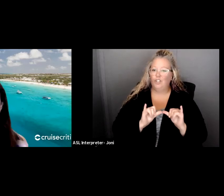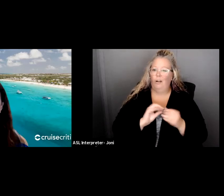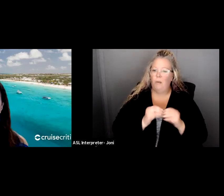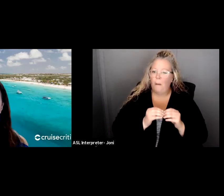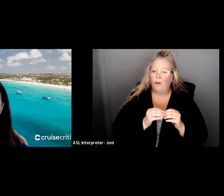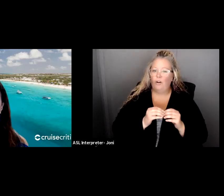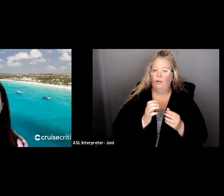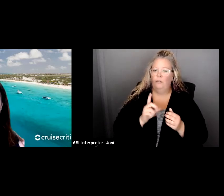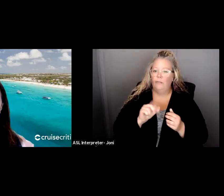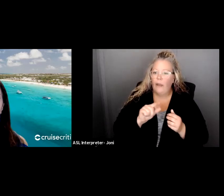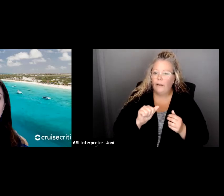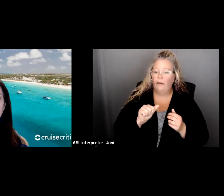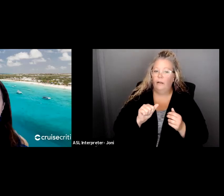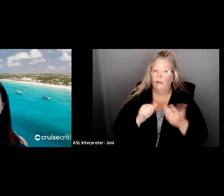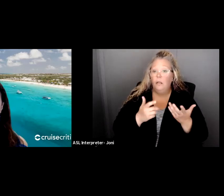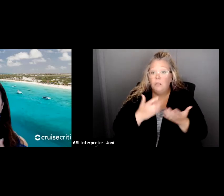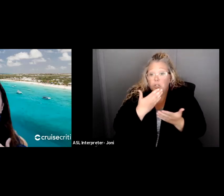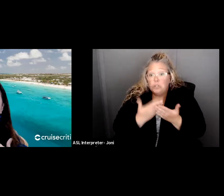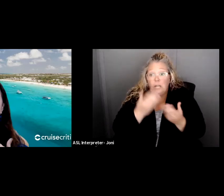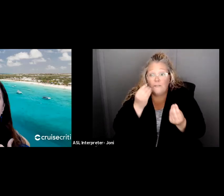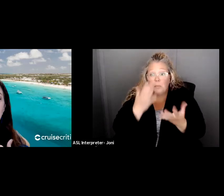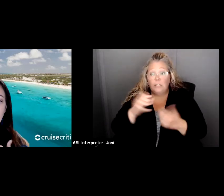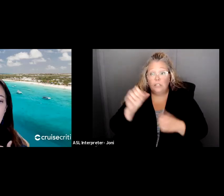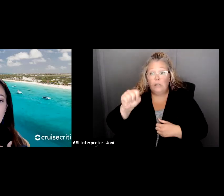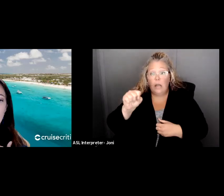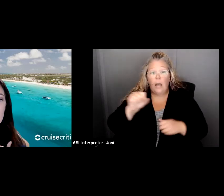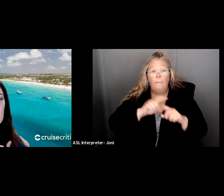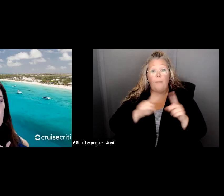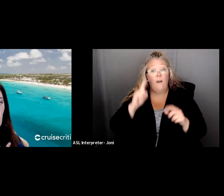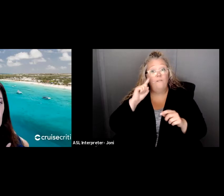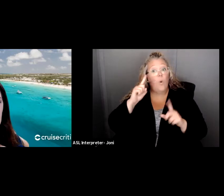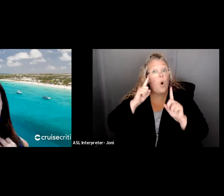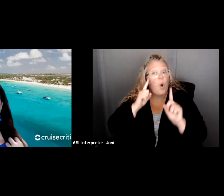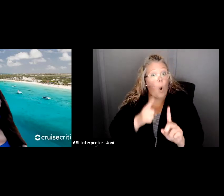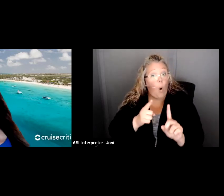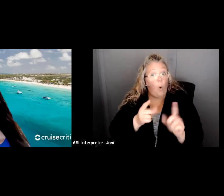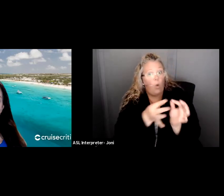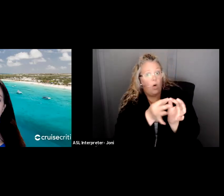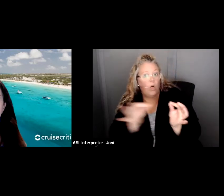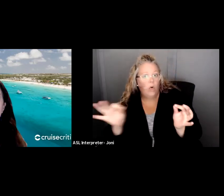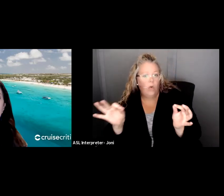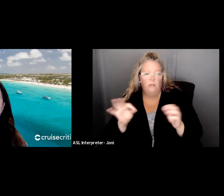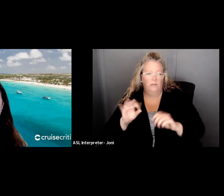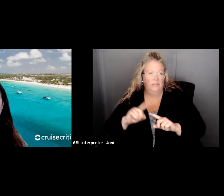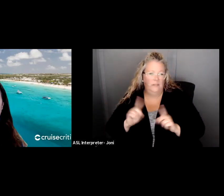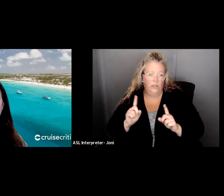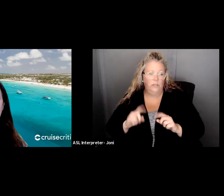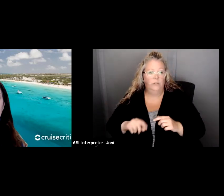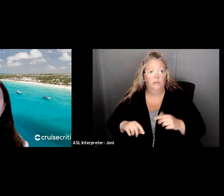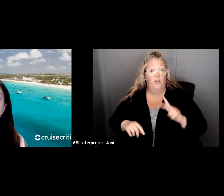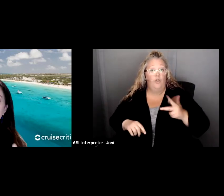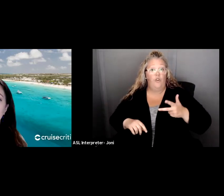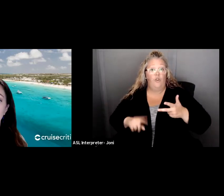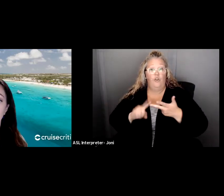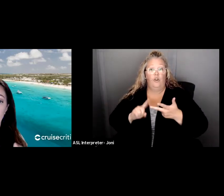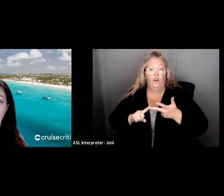but it's not the goal. It's not how the goal should be stated. And then the third one, canvassing the community to assess needs.